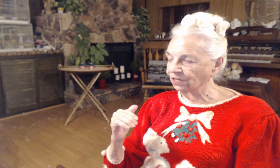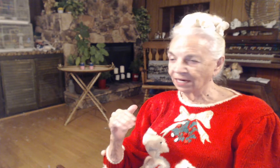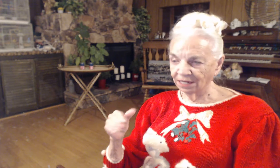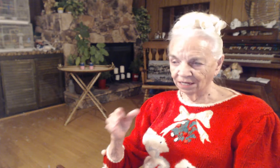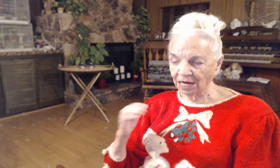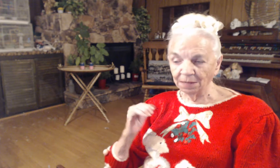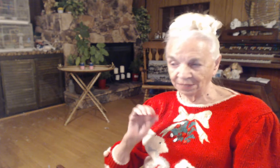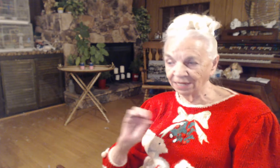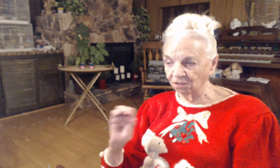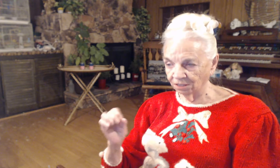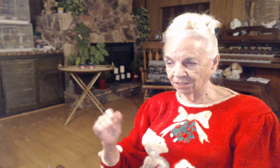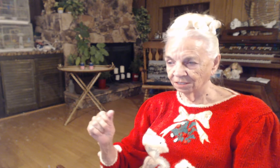I'm healed.